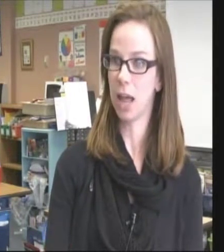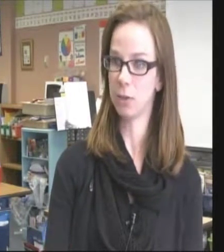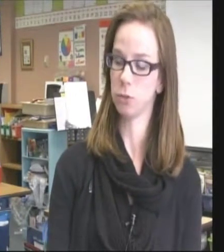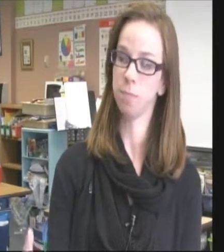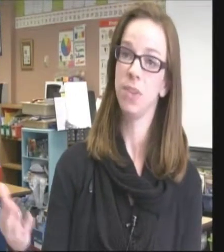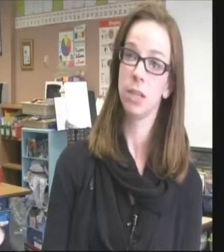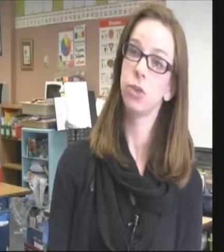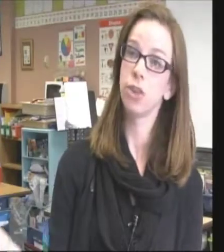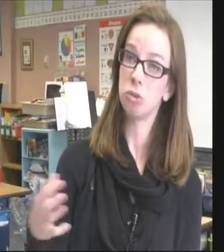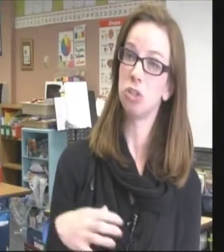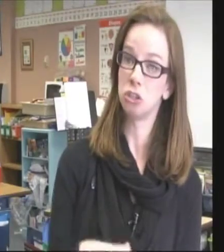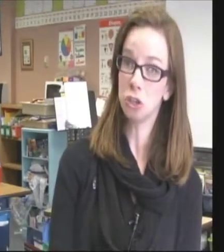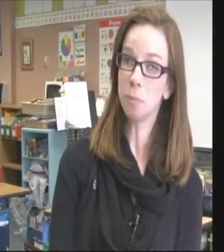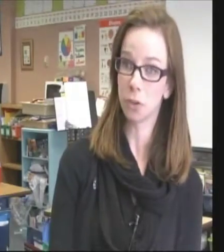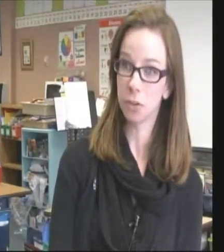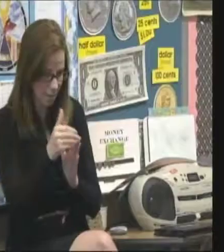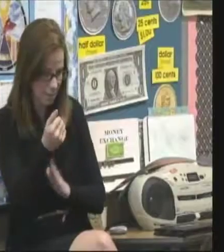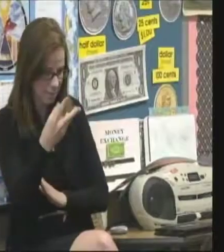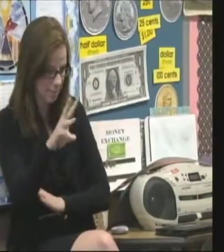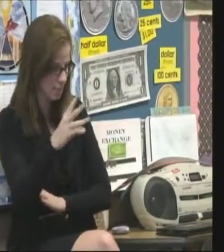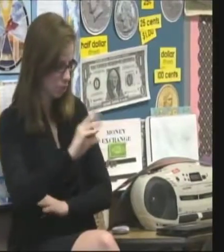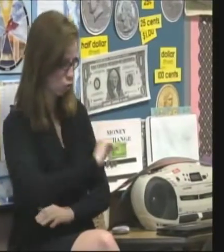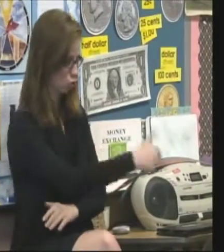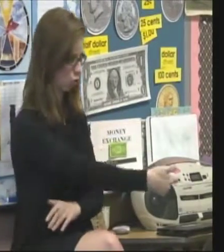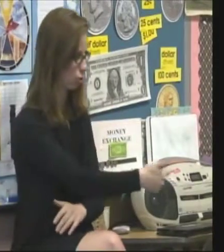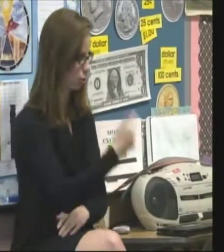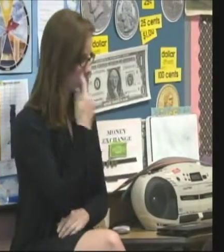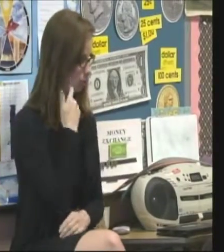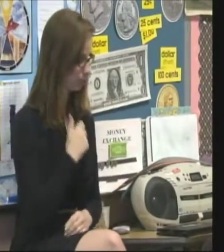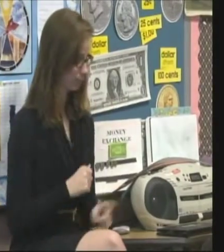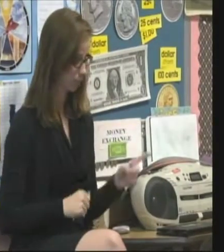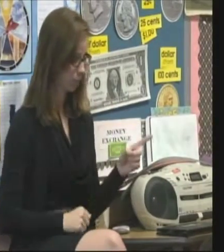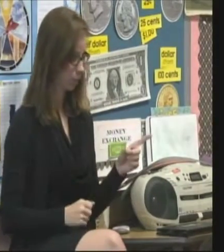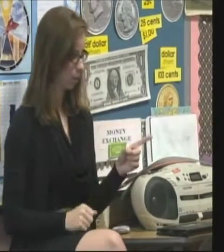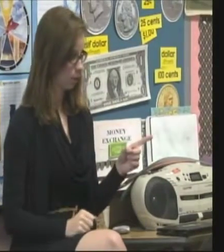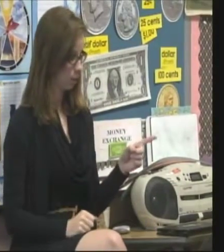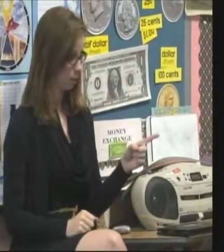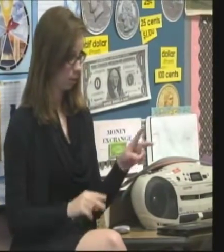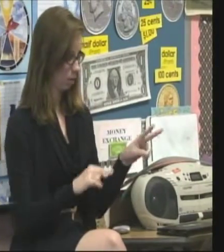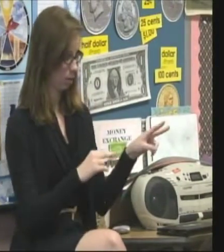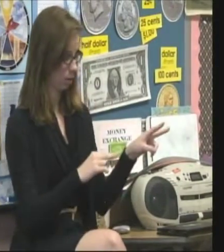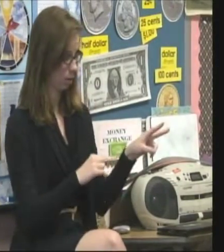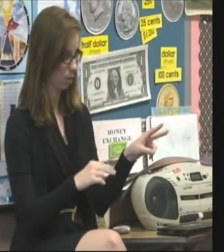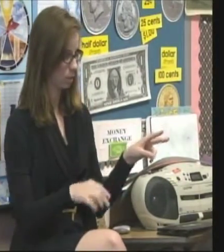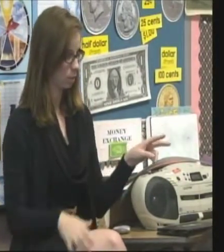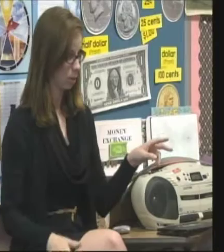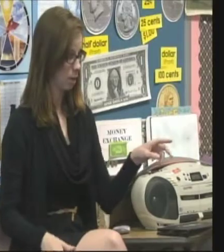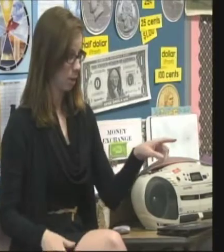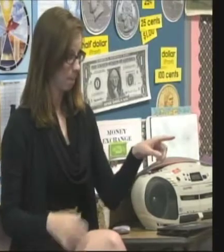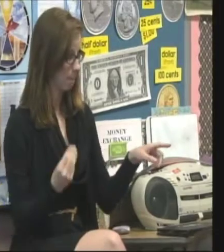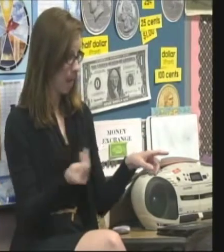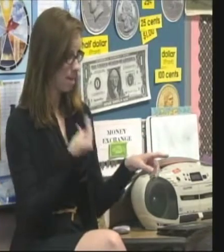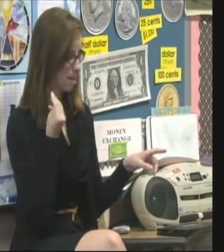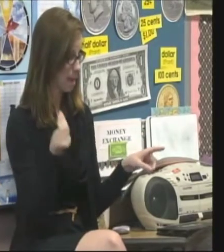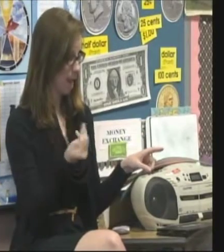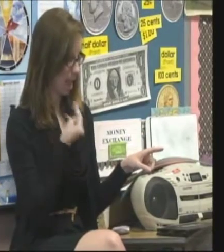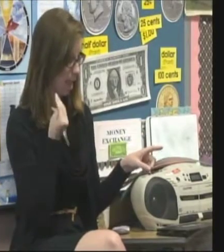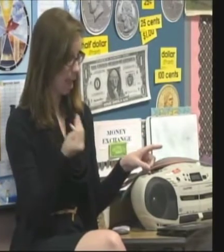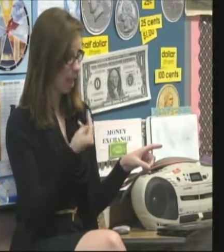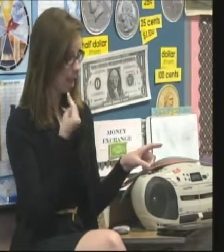classroom, so they use an interpreter, which is my role, and I will come into the classroom and interpret whatever the teacher says with their